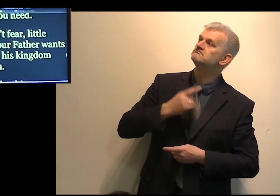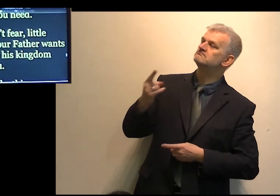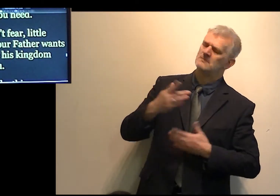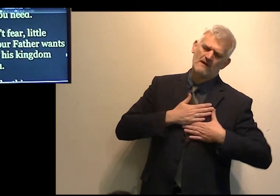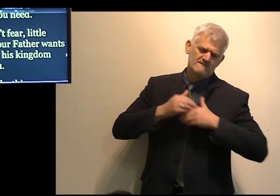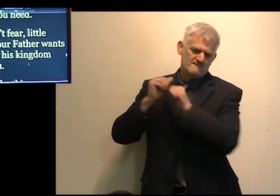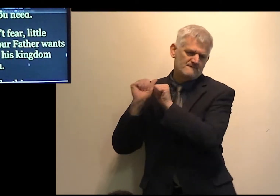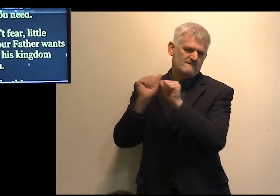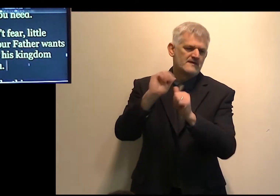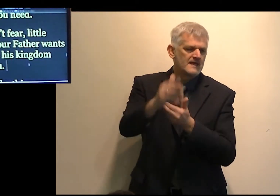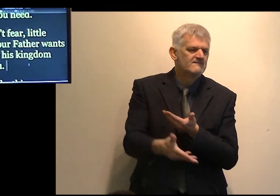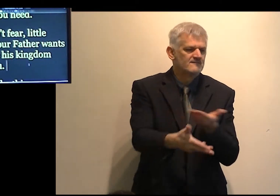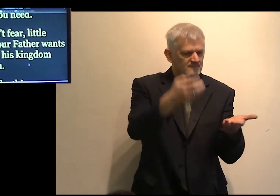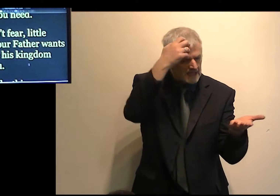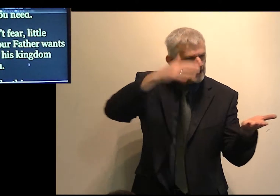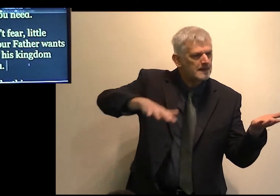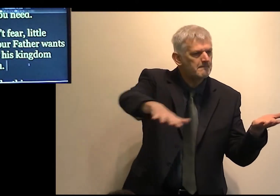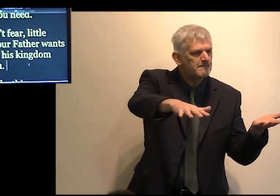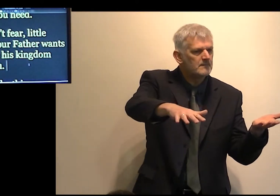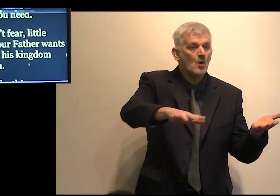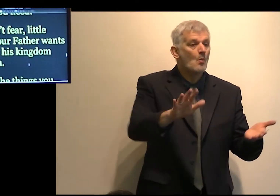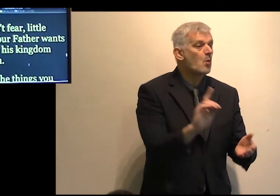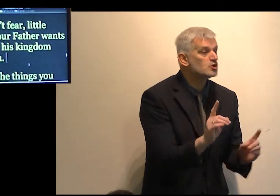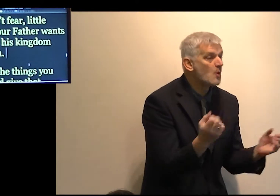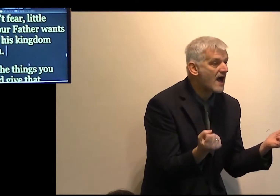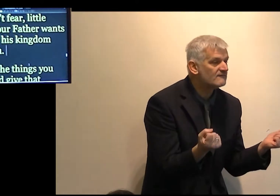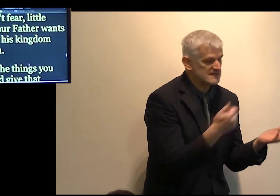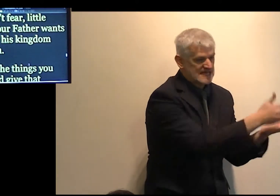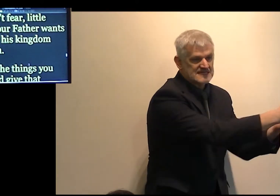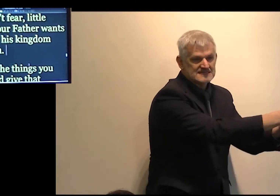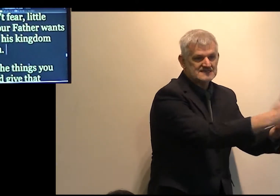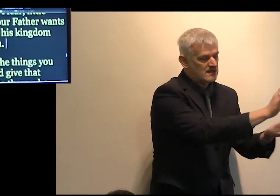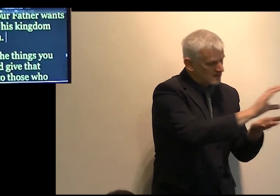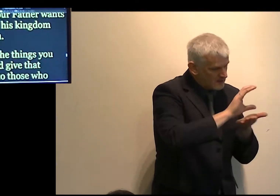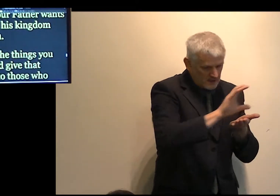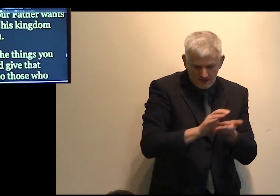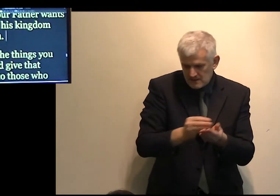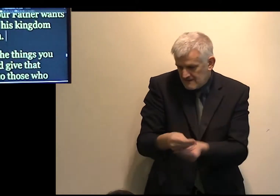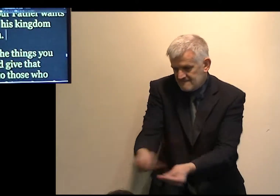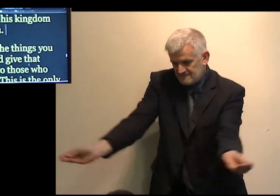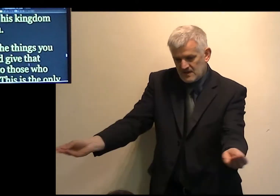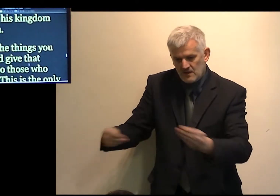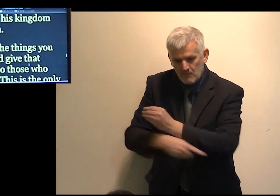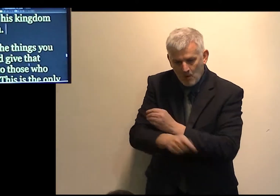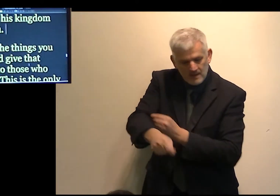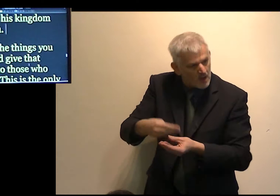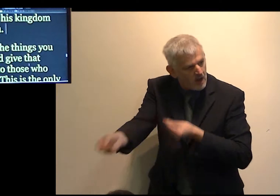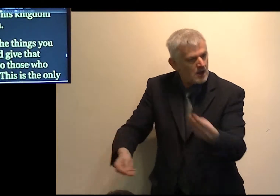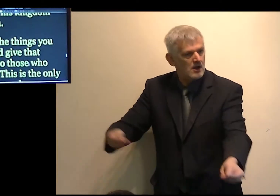Settle that ye have, and give alms. Provide yourselves bags, which wax not old,